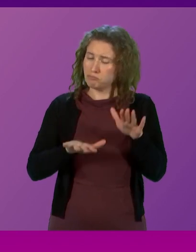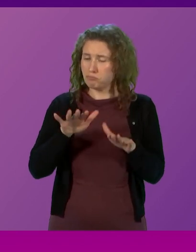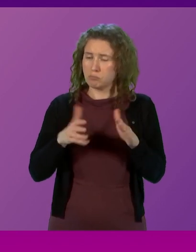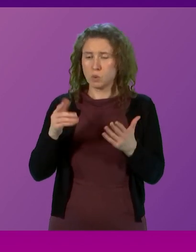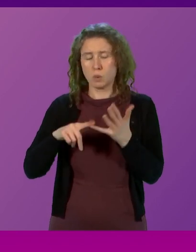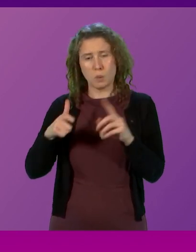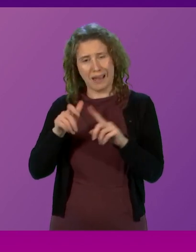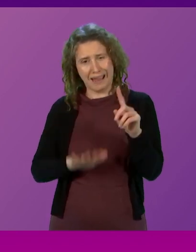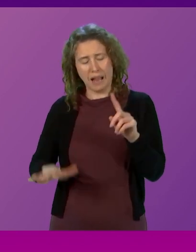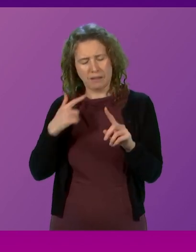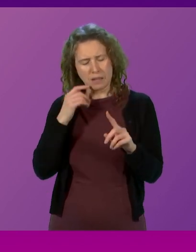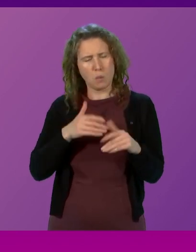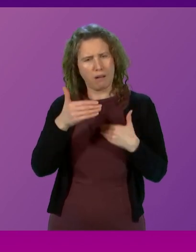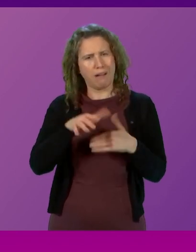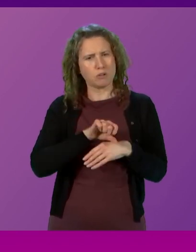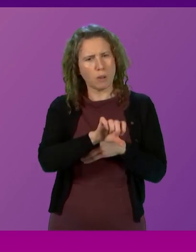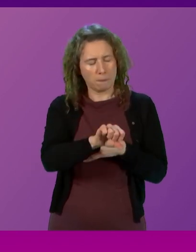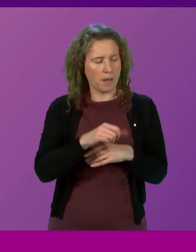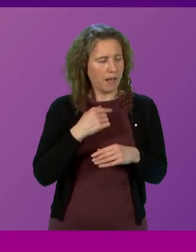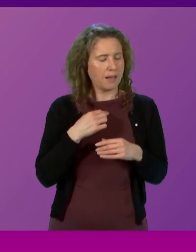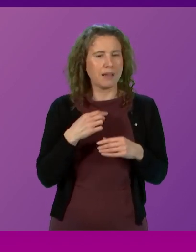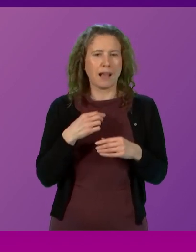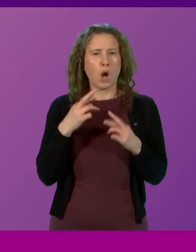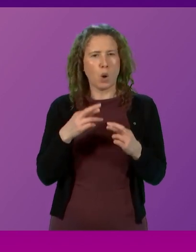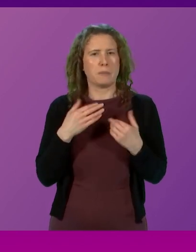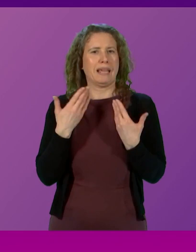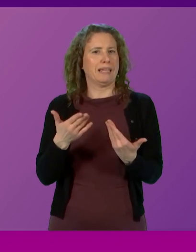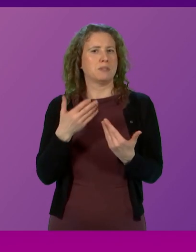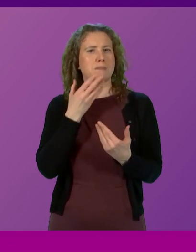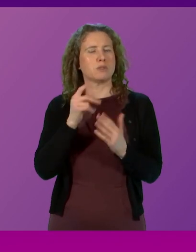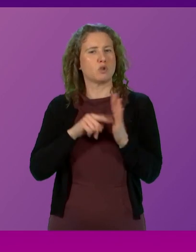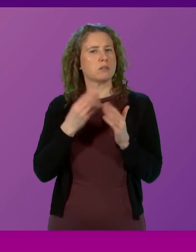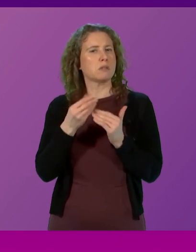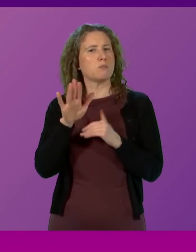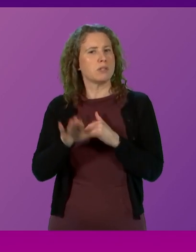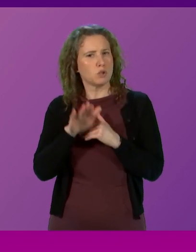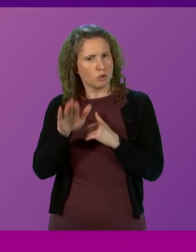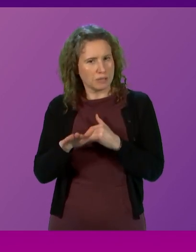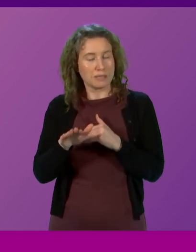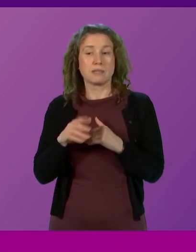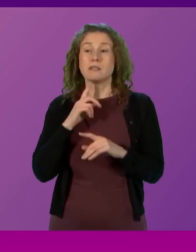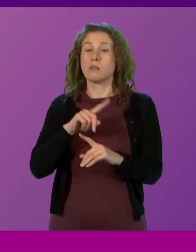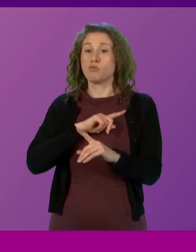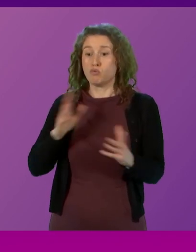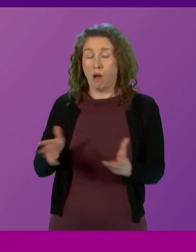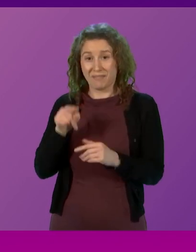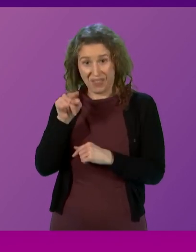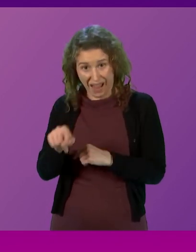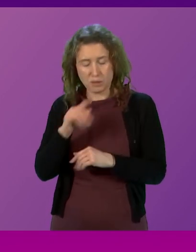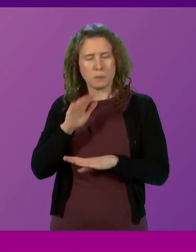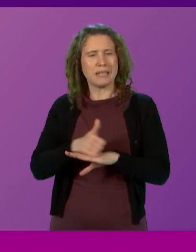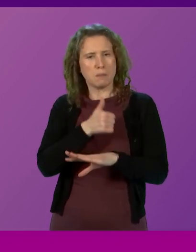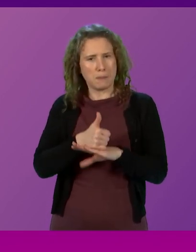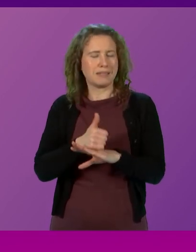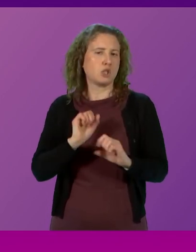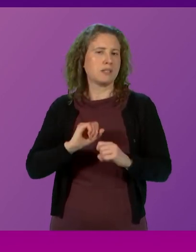United Kingdom so I hope that gives Mr Johnson some reassurance and what will drive that will be the implementation and